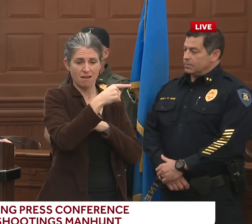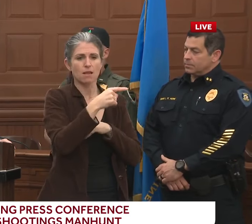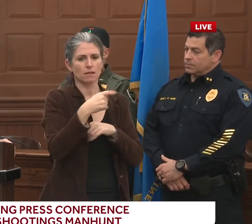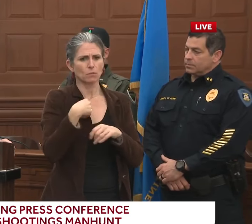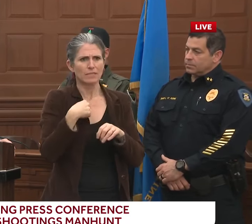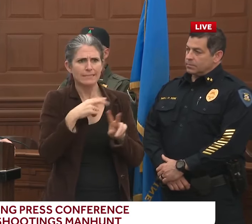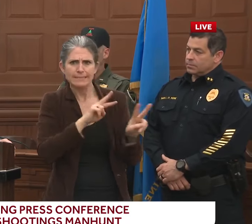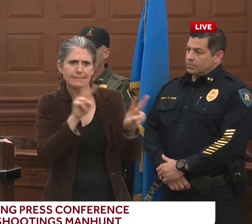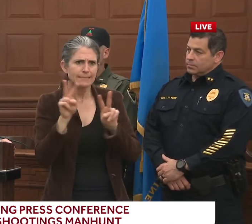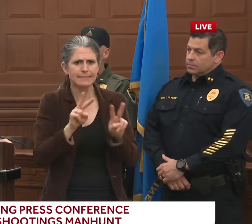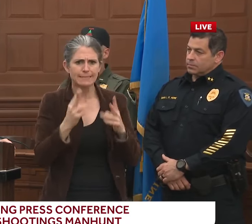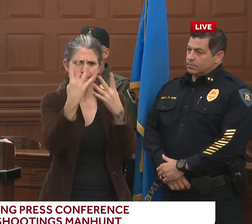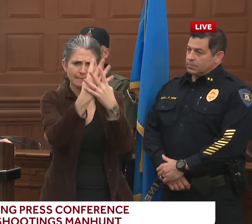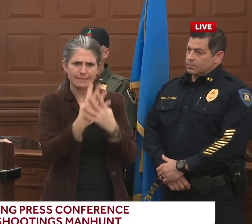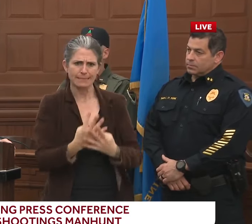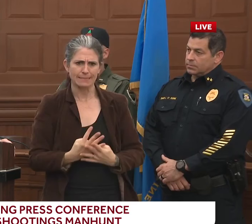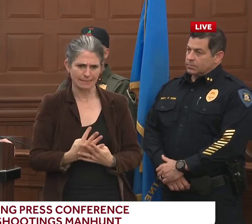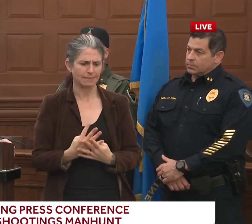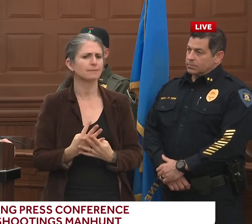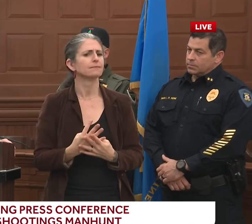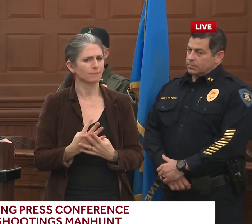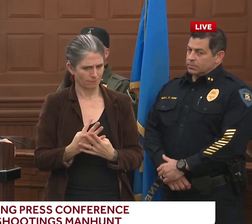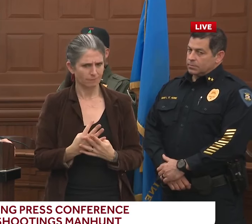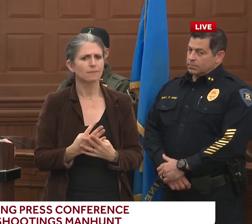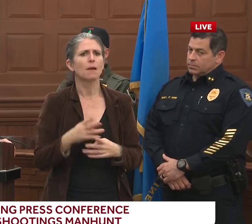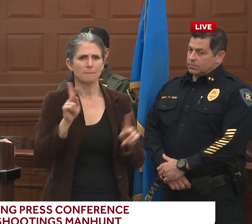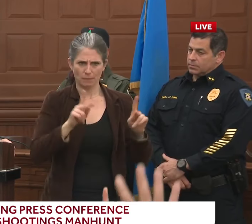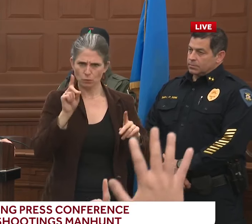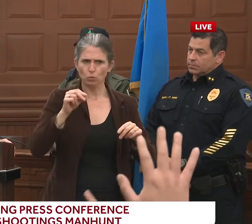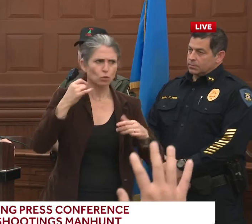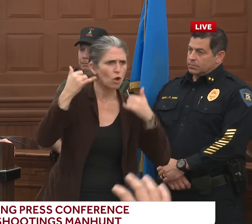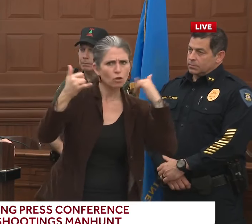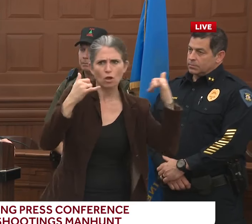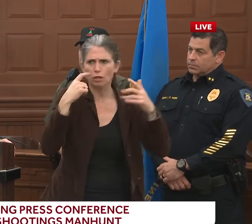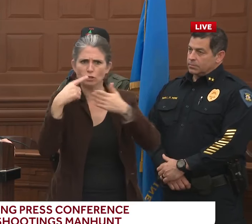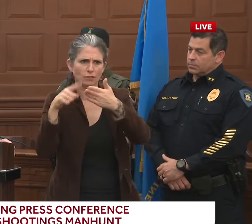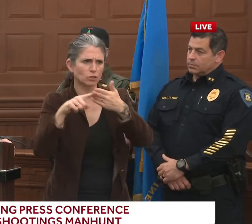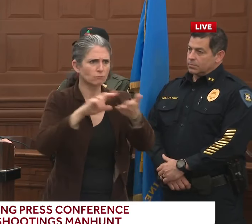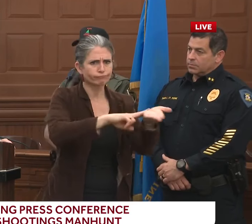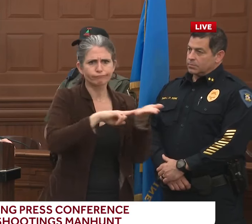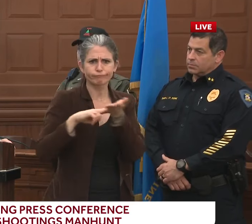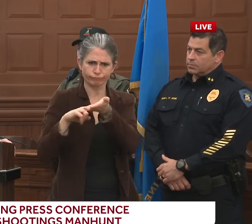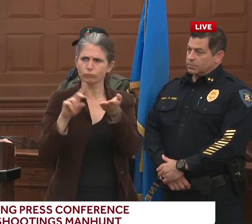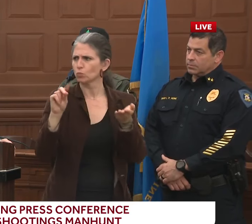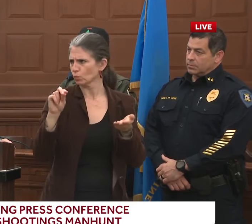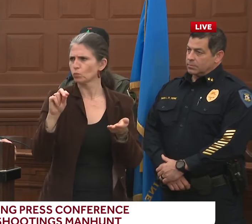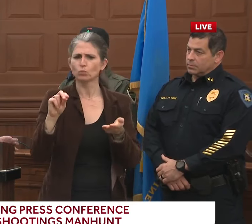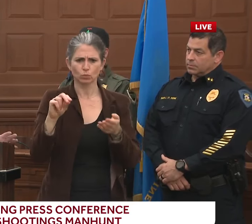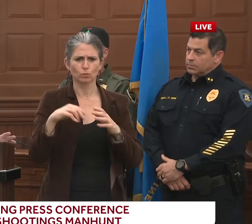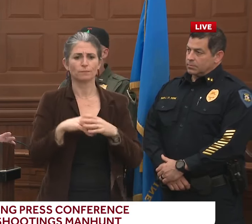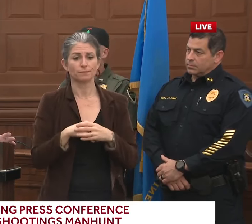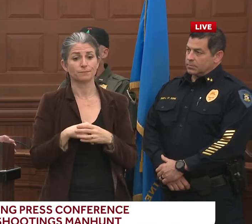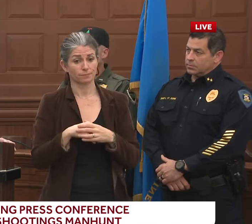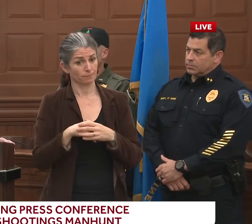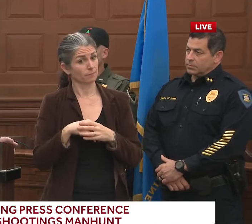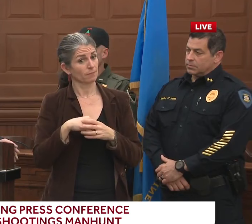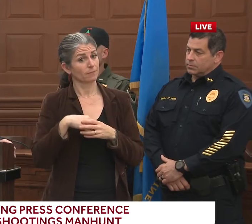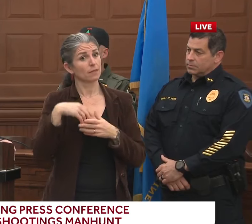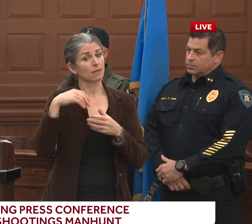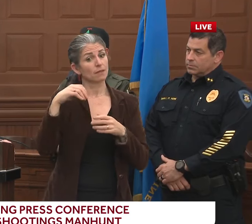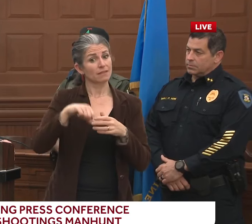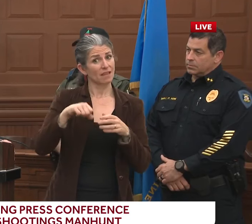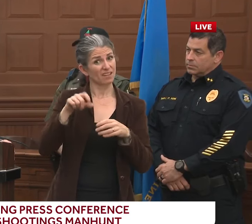side, or investigative units that can go out and do additional interviews. Is it possible that it could have gone outside the state? Well, at this point,